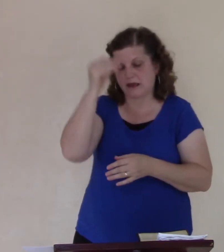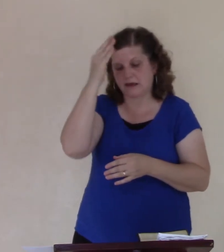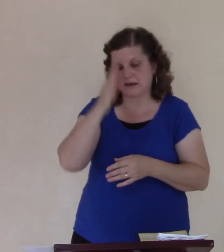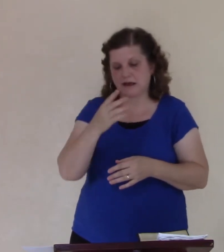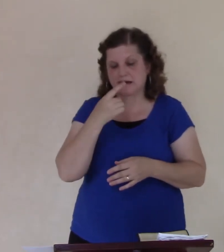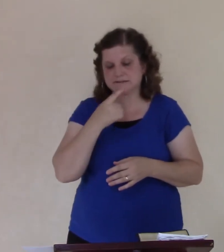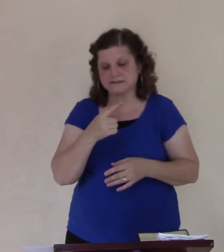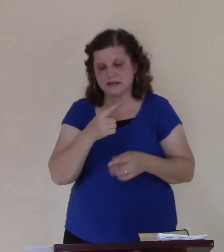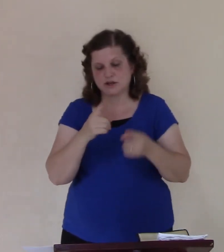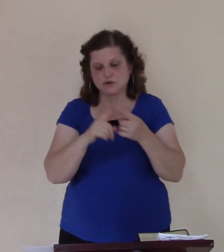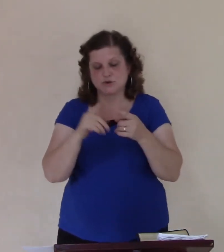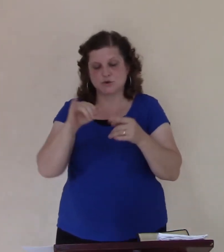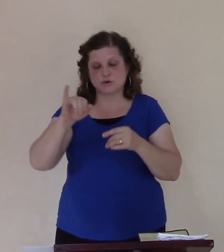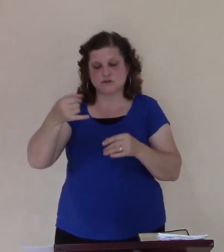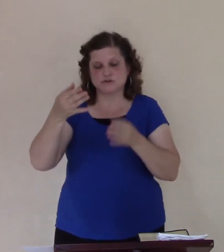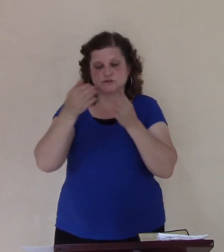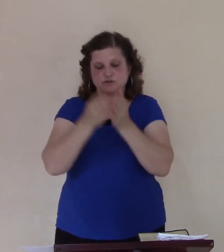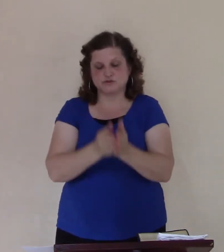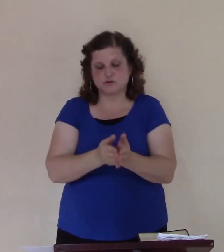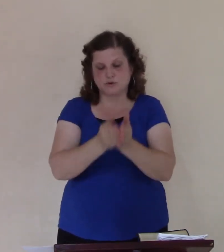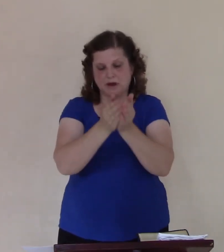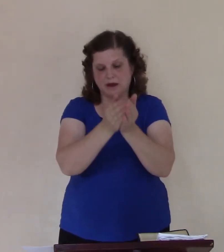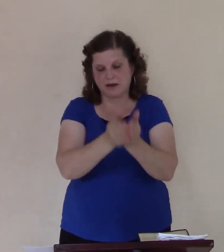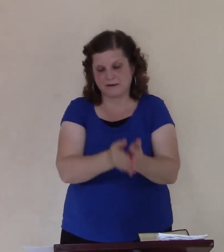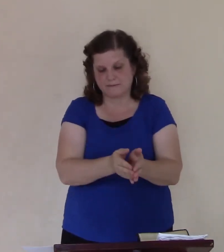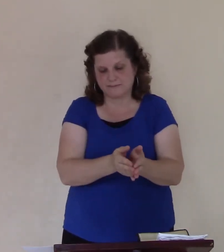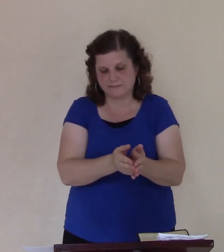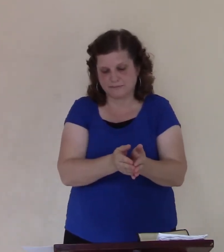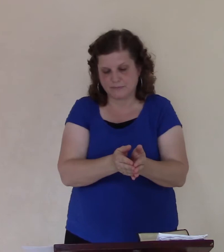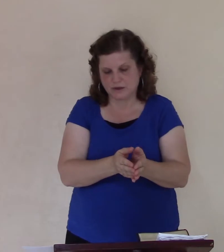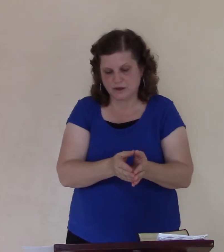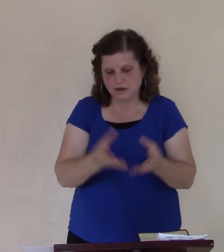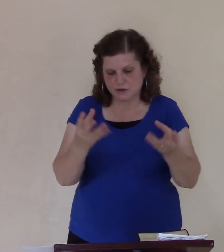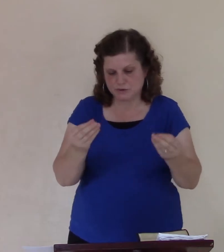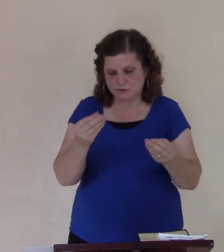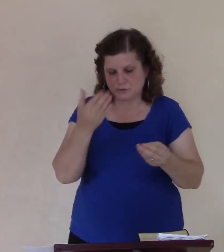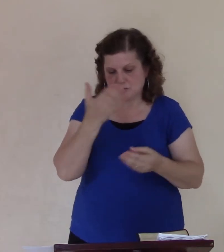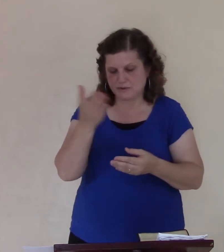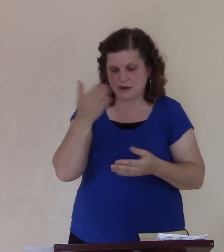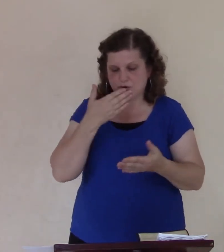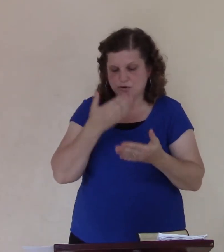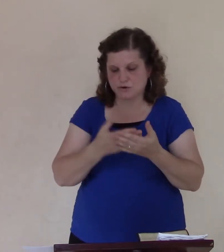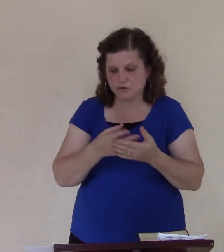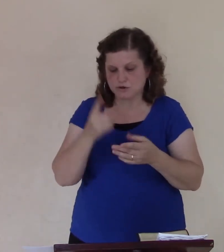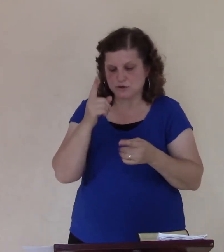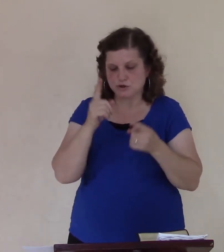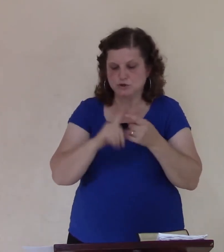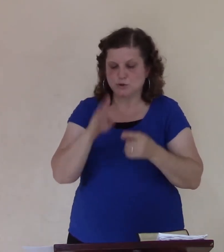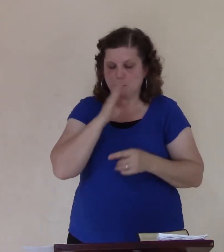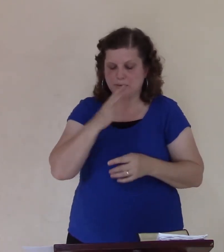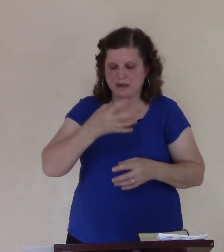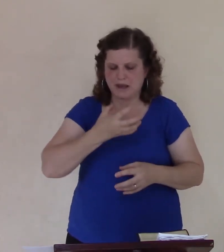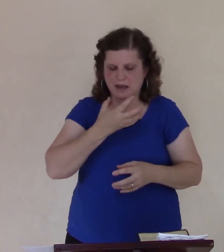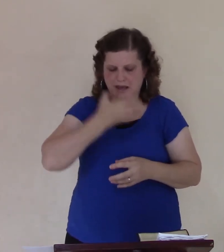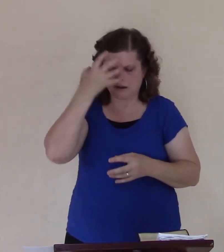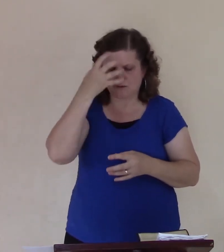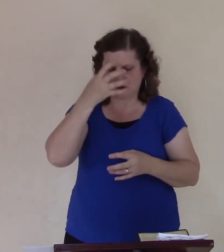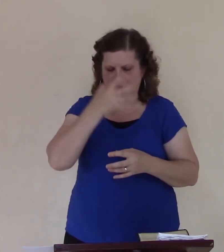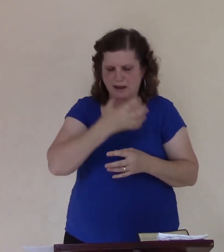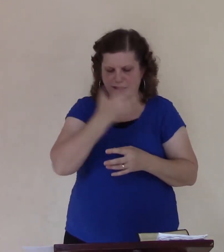to be angry for the Lord? And he said, do well to be angry, even unto death. For this plant that